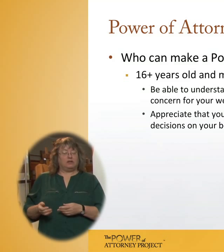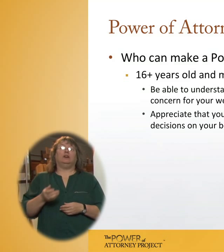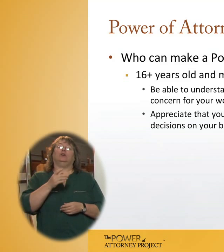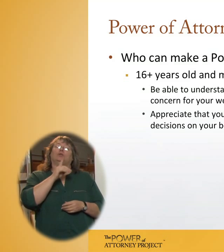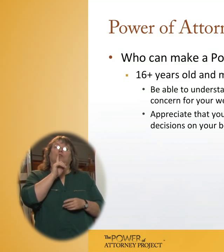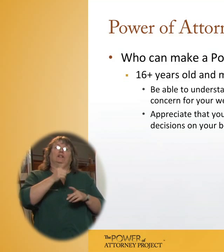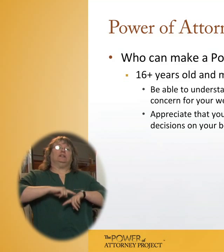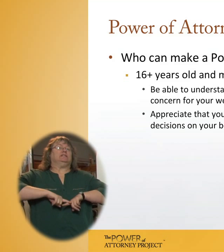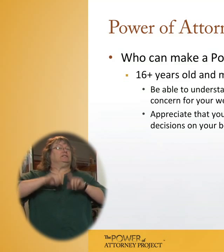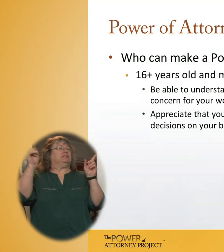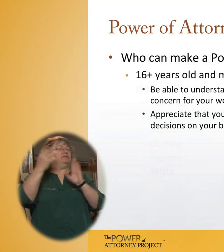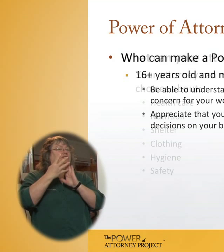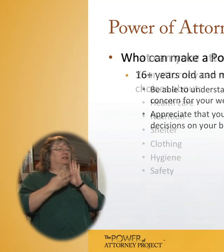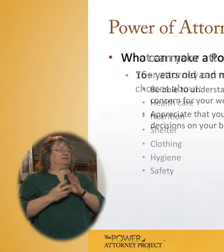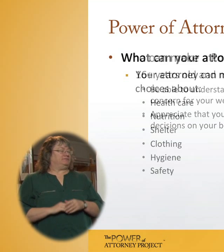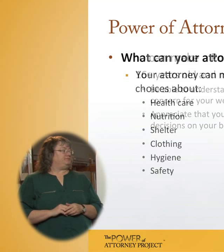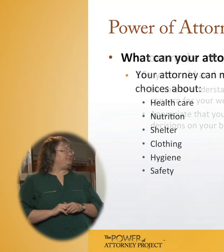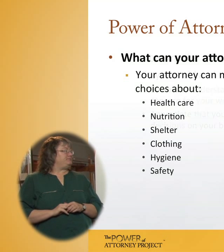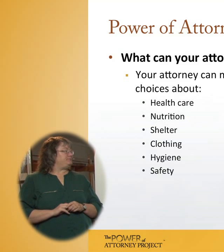test here.